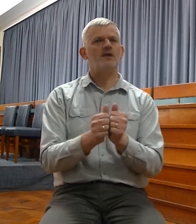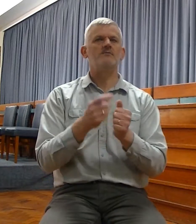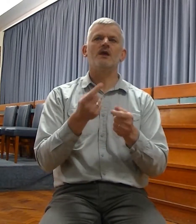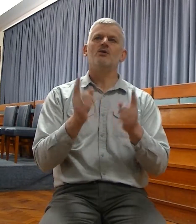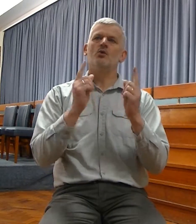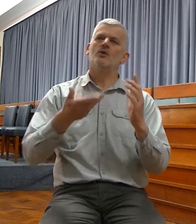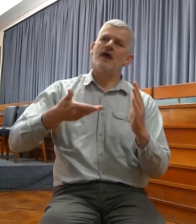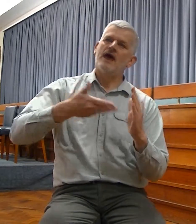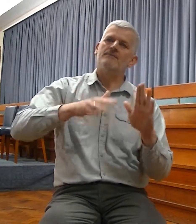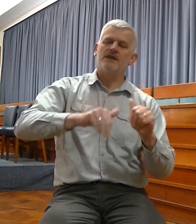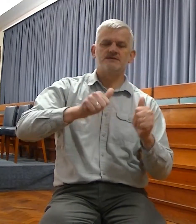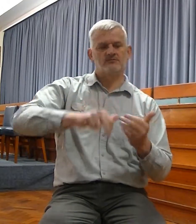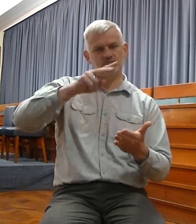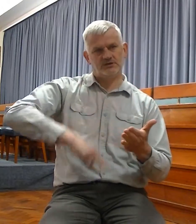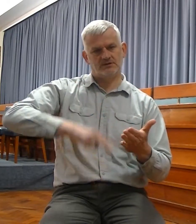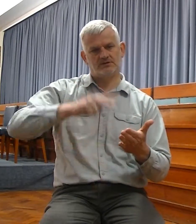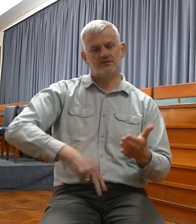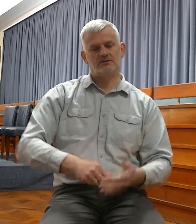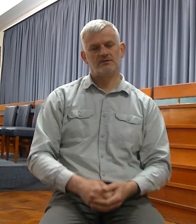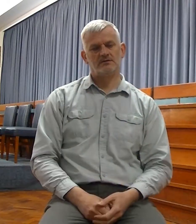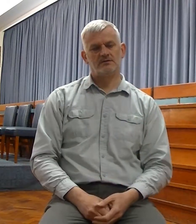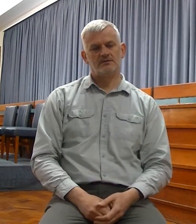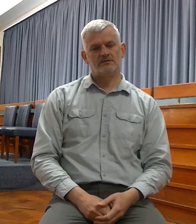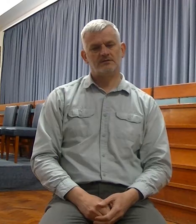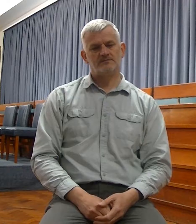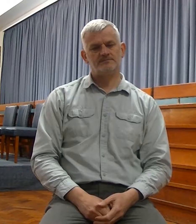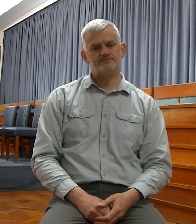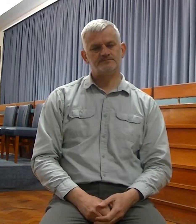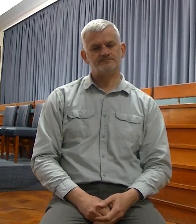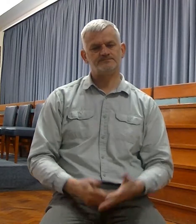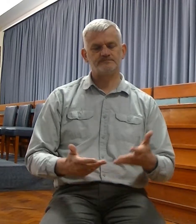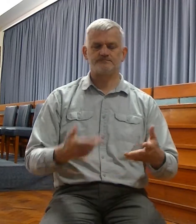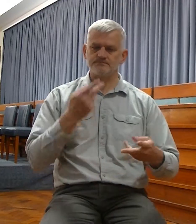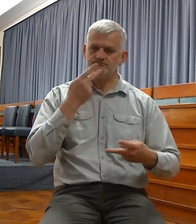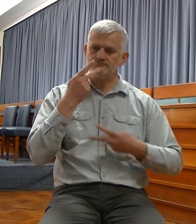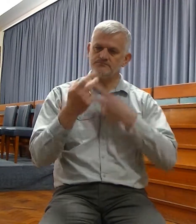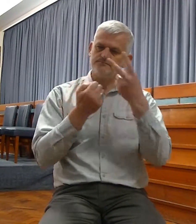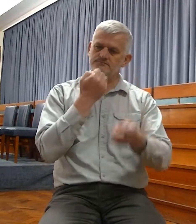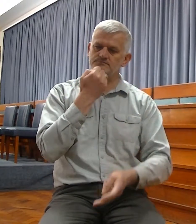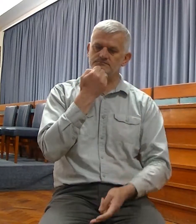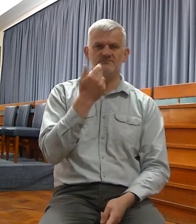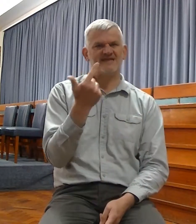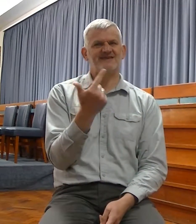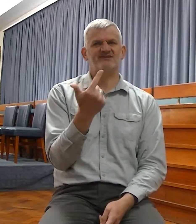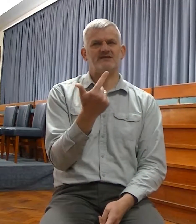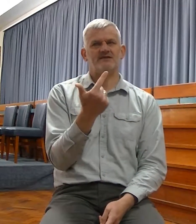in the reading of his word. Let's sing together the hymn number 17, version 2.